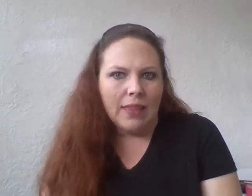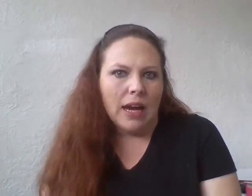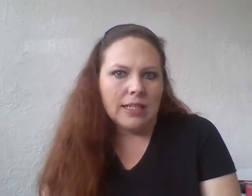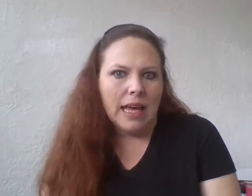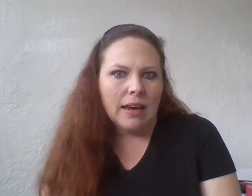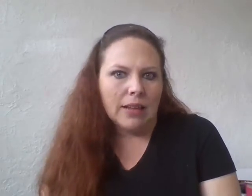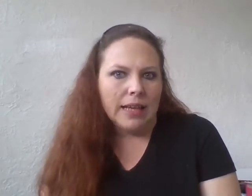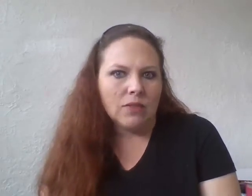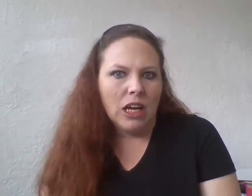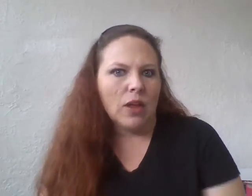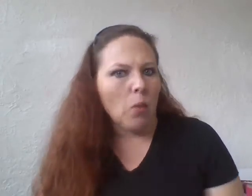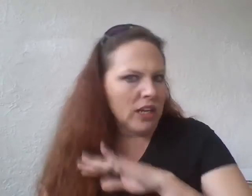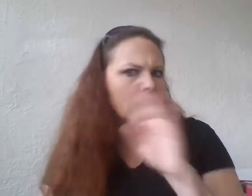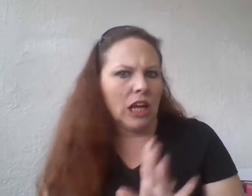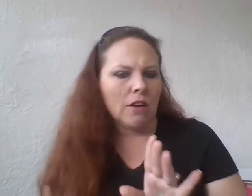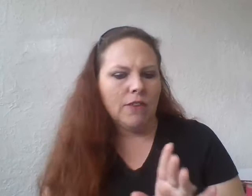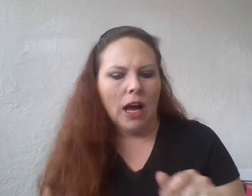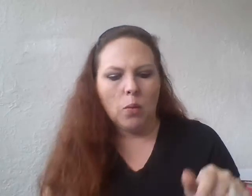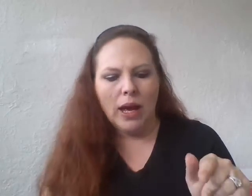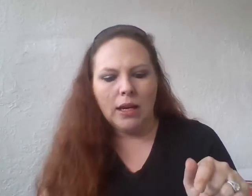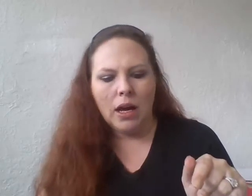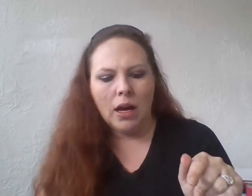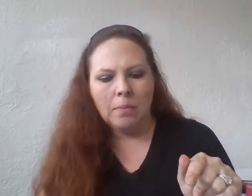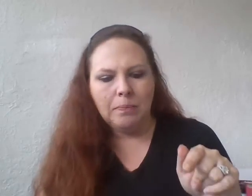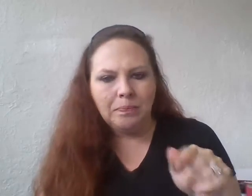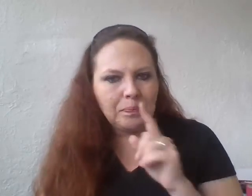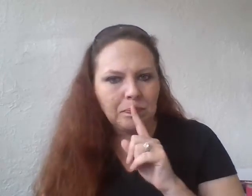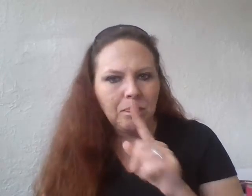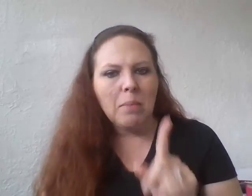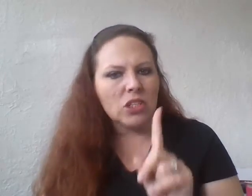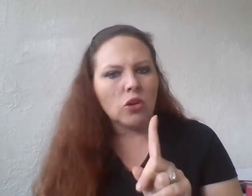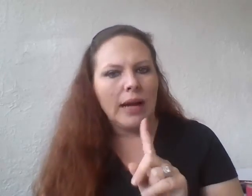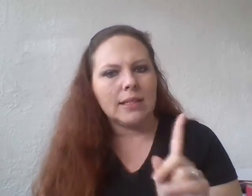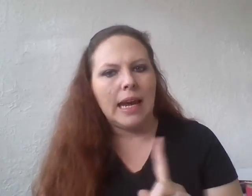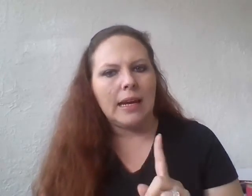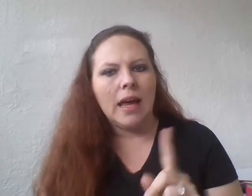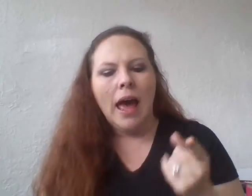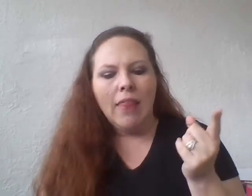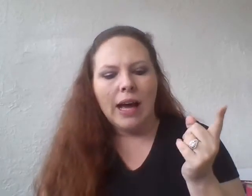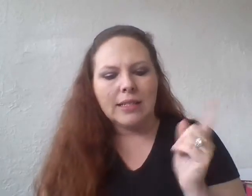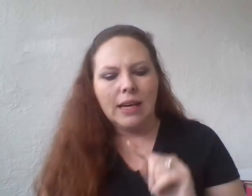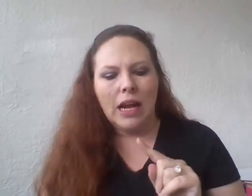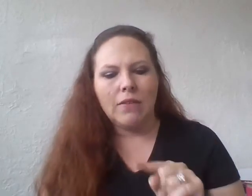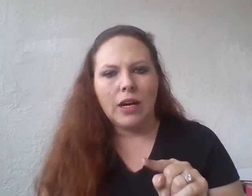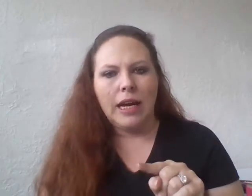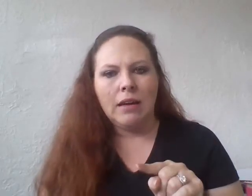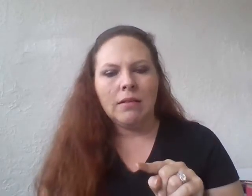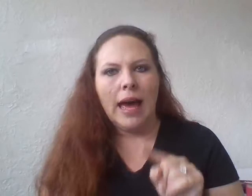that I said in the last video that I wanted to clarify. When, uh, Mr. Kratz stated that Stephen Avery had